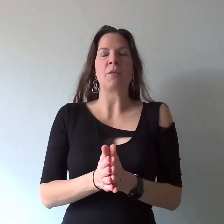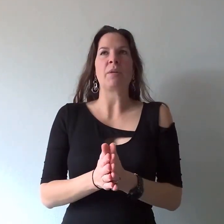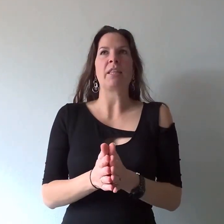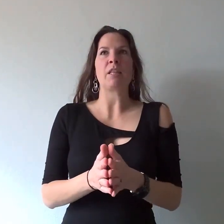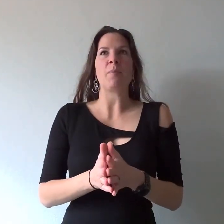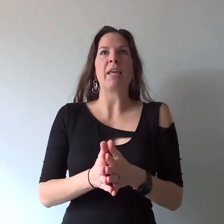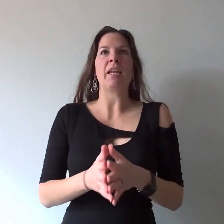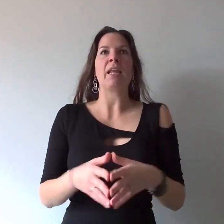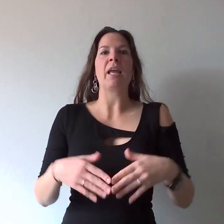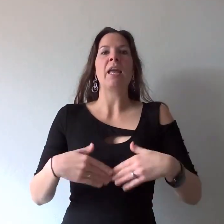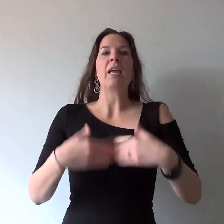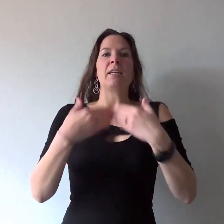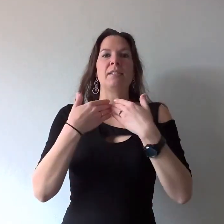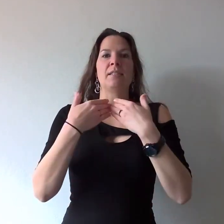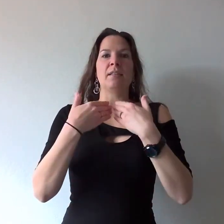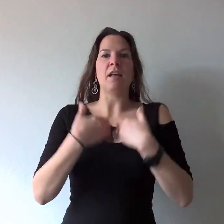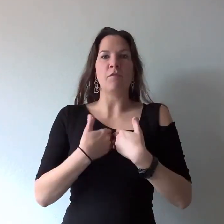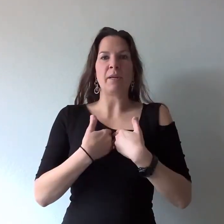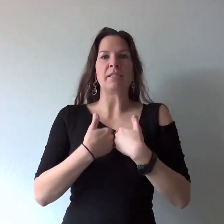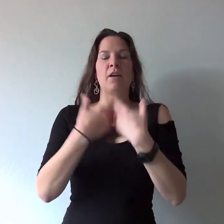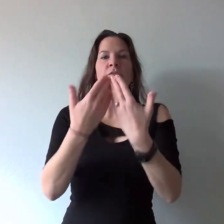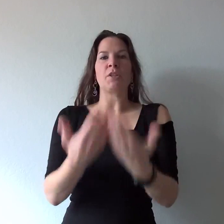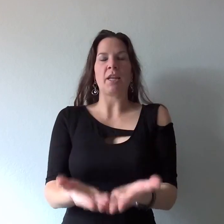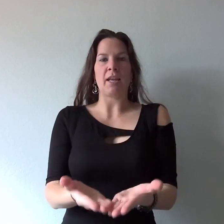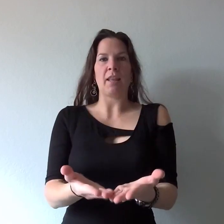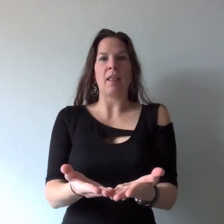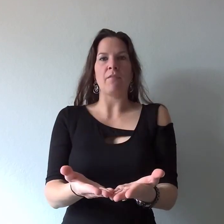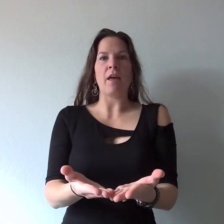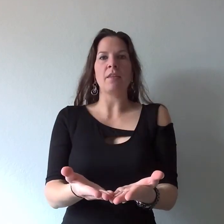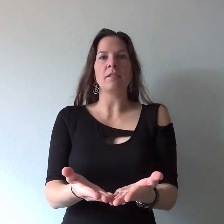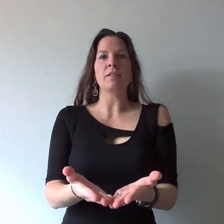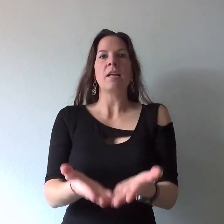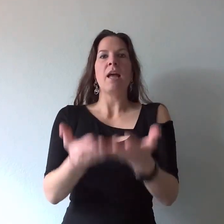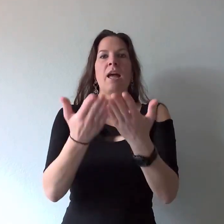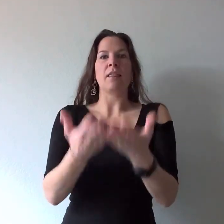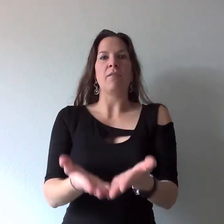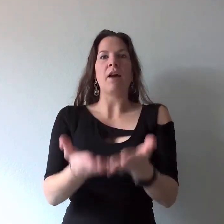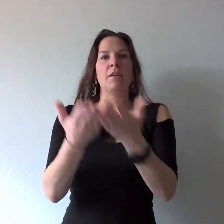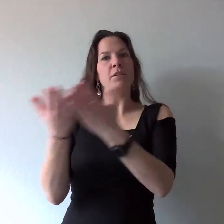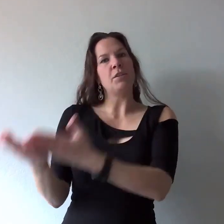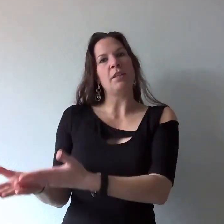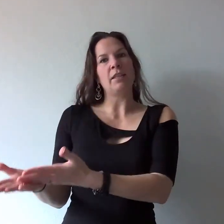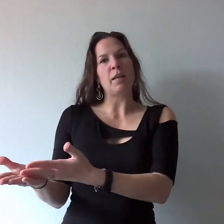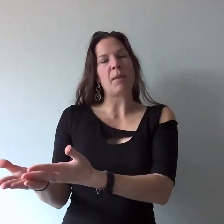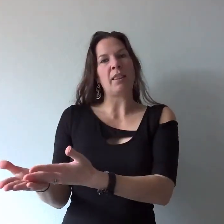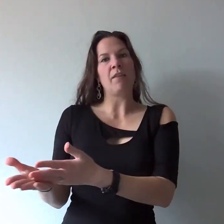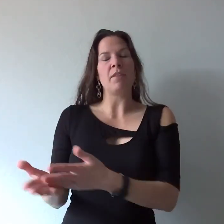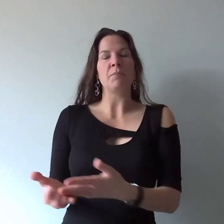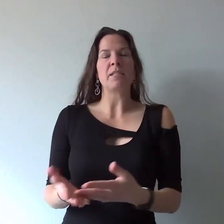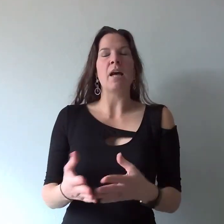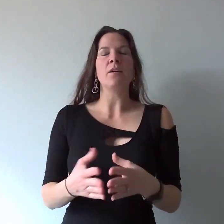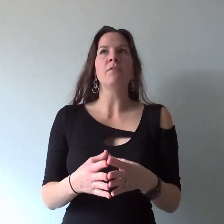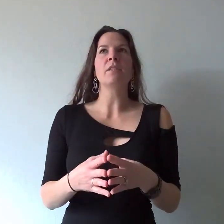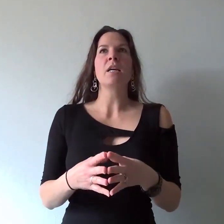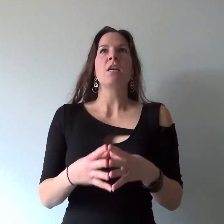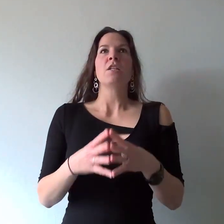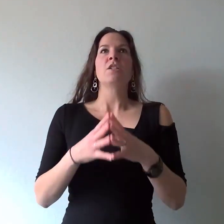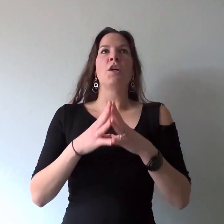with in the beginning is to love myself so that I can love others and love others so that they may love themselves so